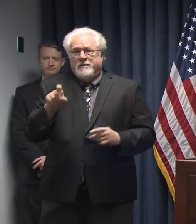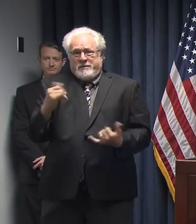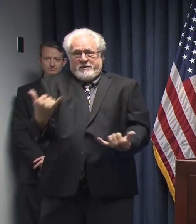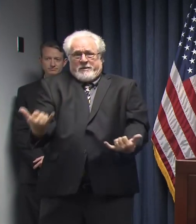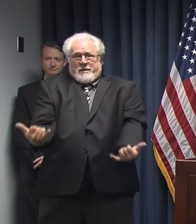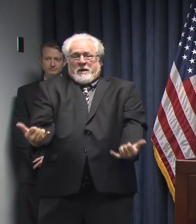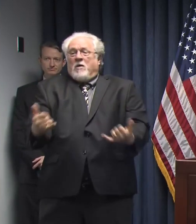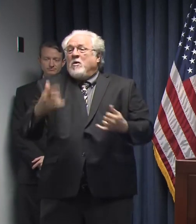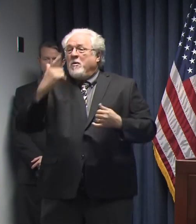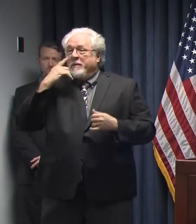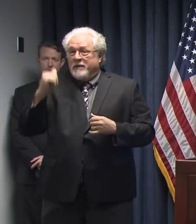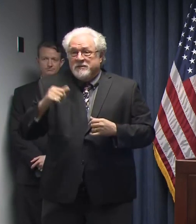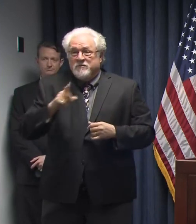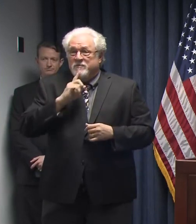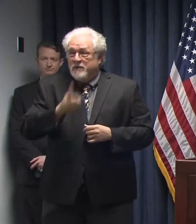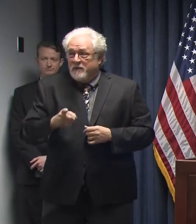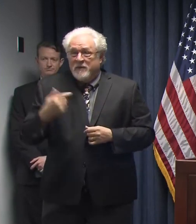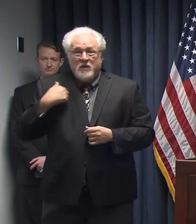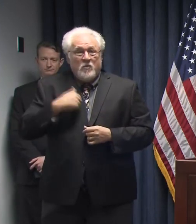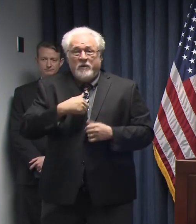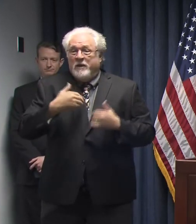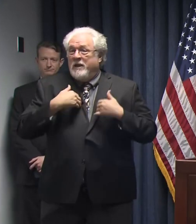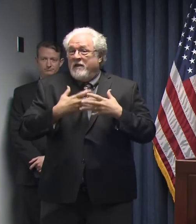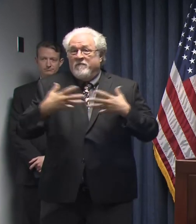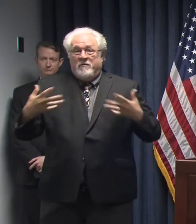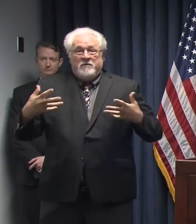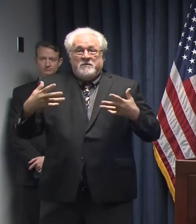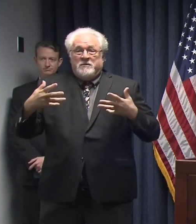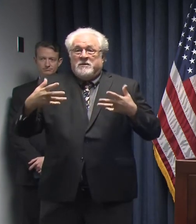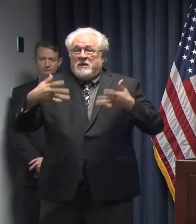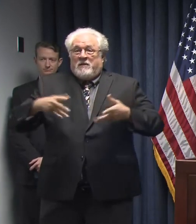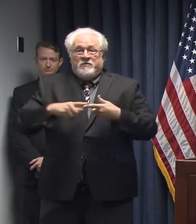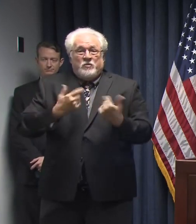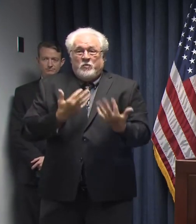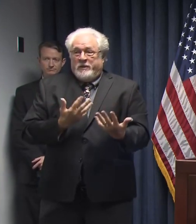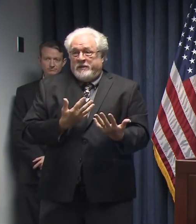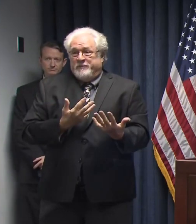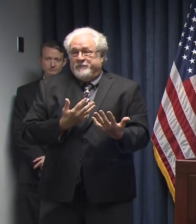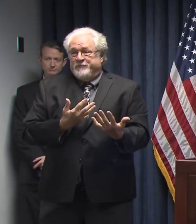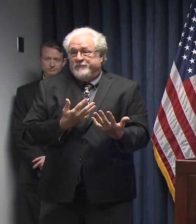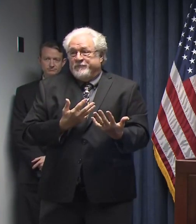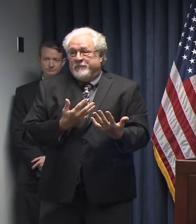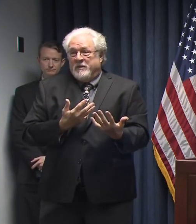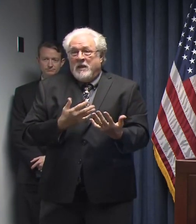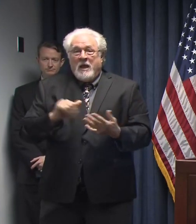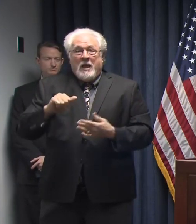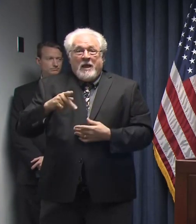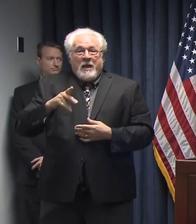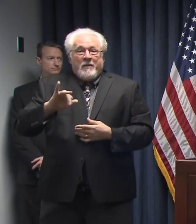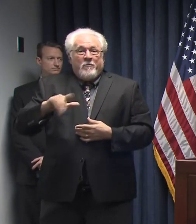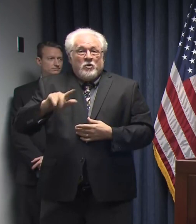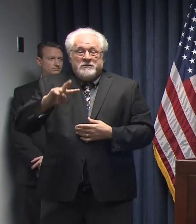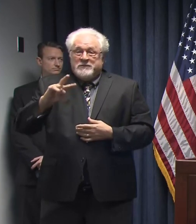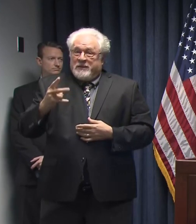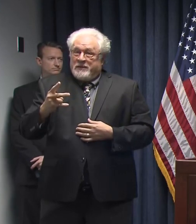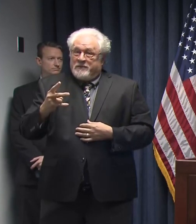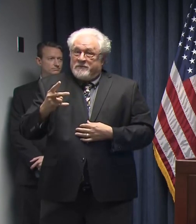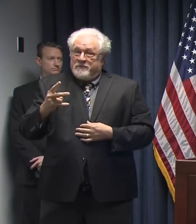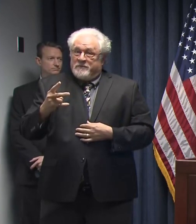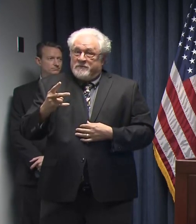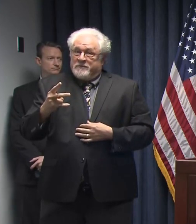because, quite frankly, we don't have much longer to wait. April 2nd, 2nd,